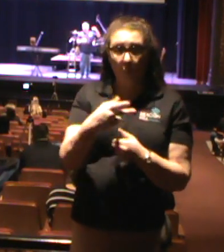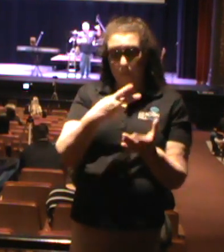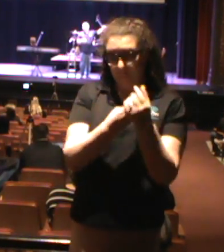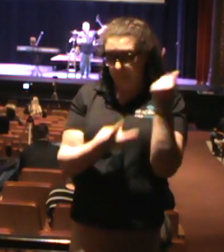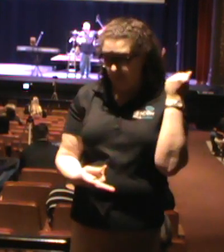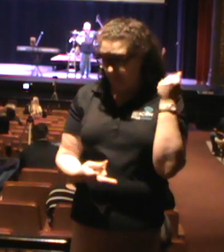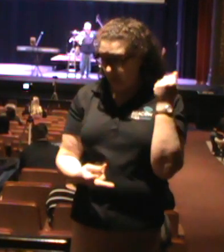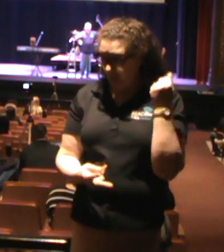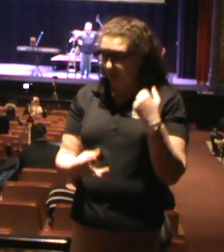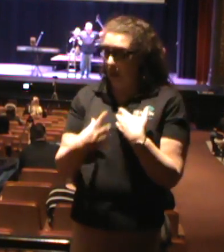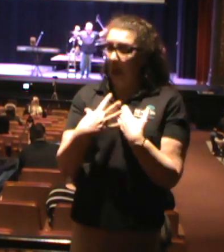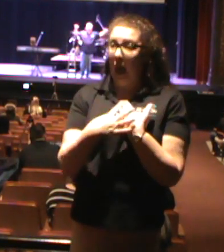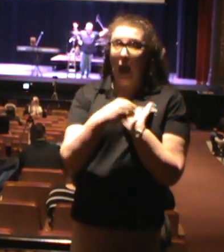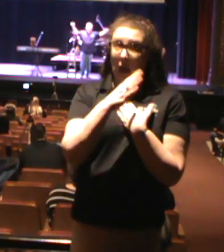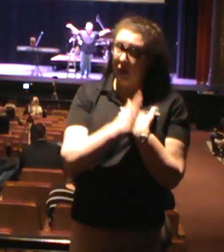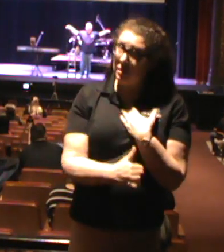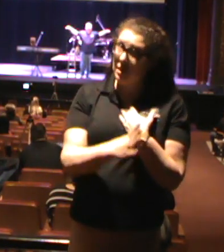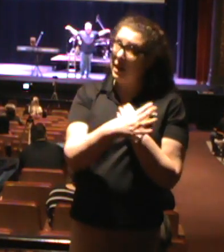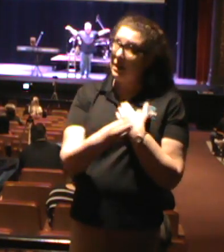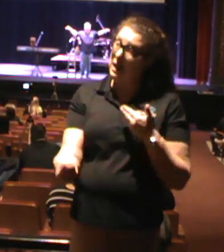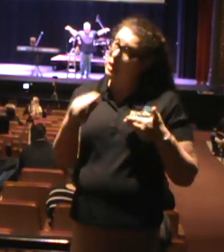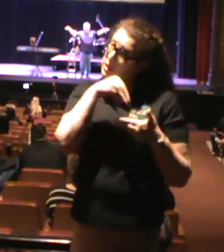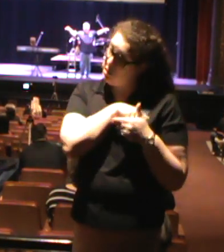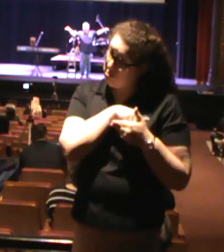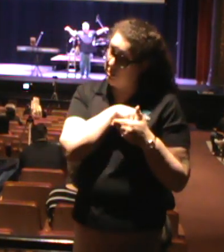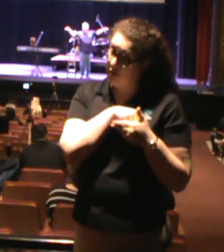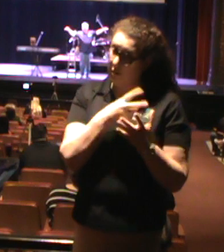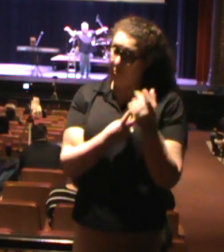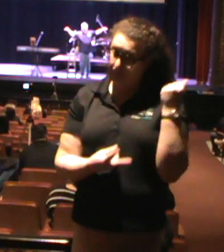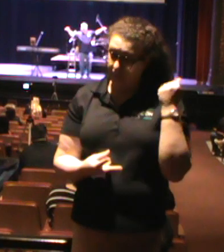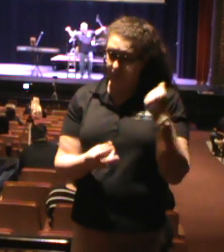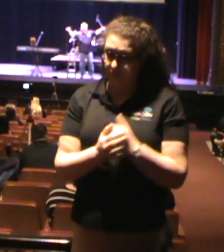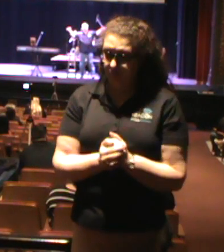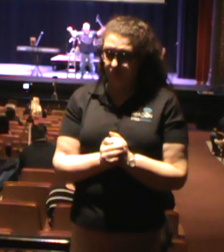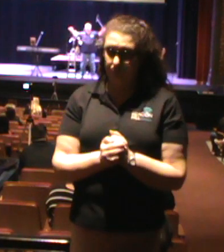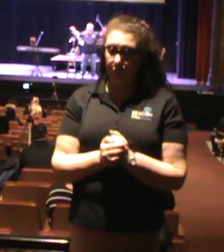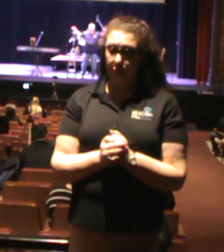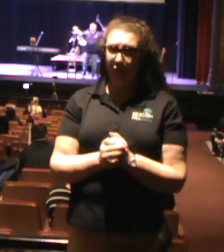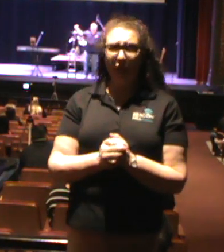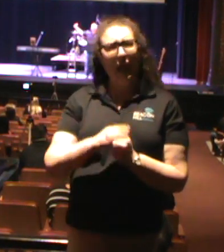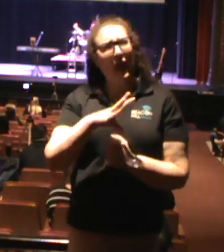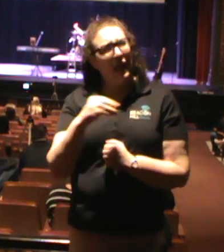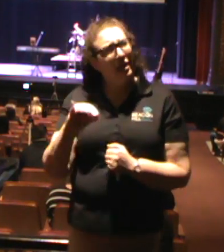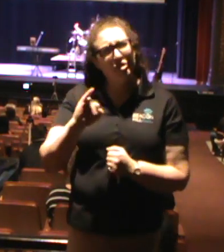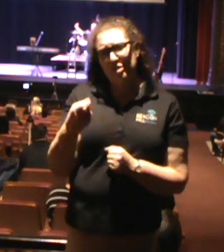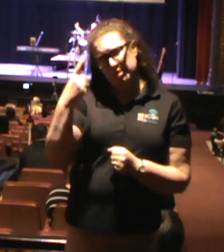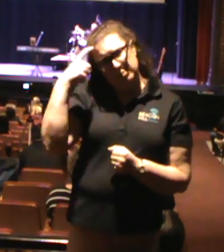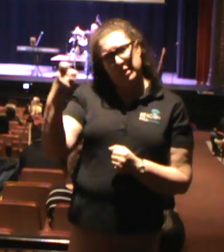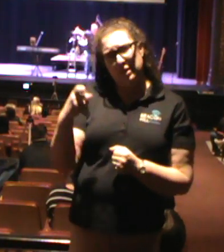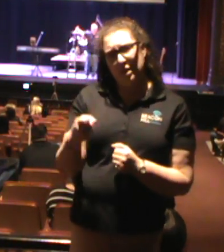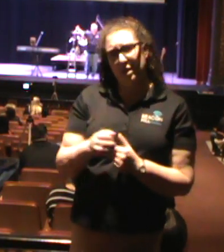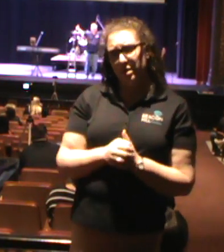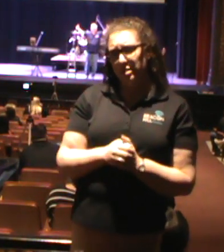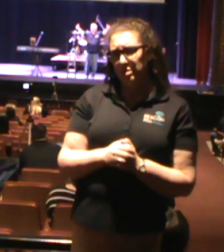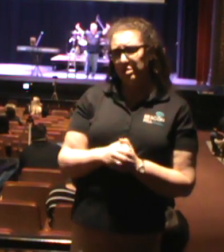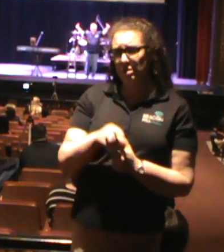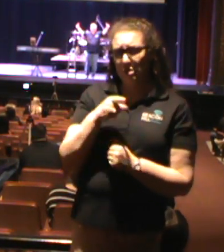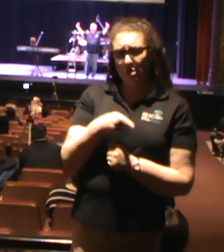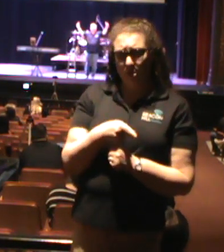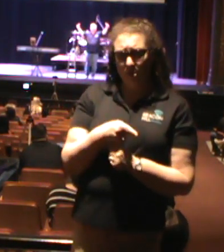outside and inside. And just because it's available to you